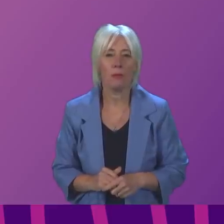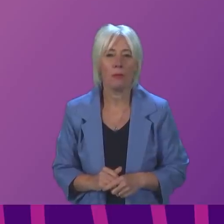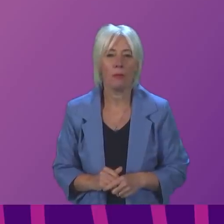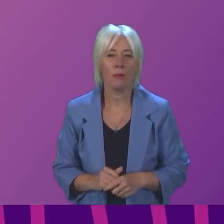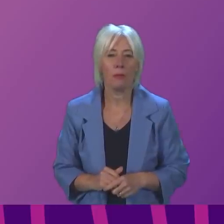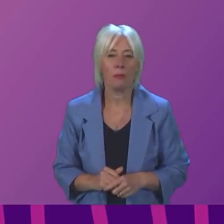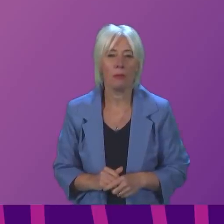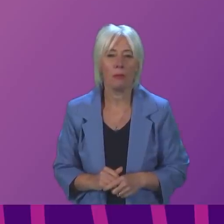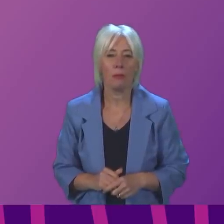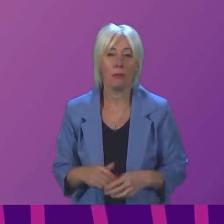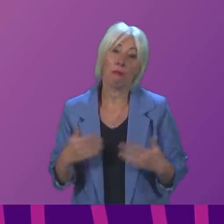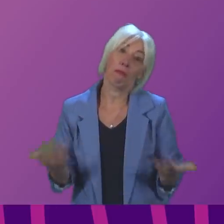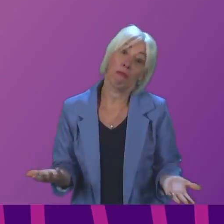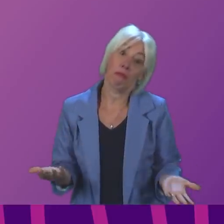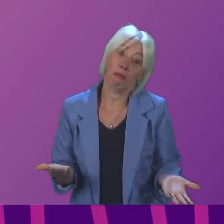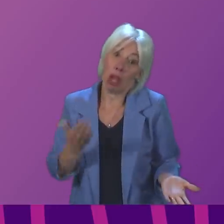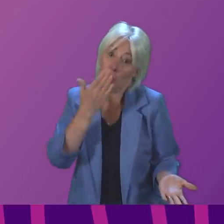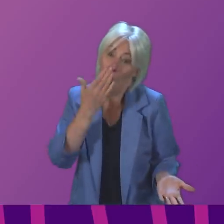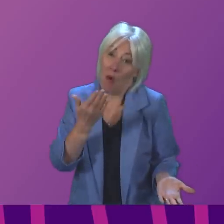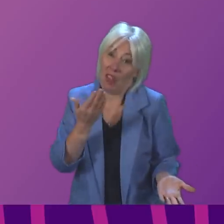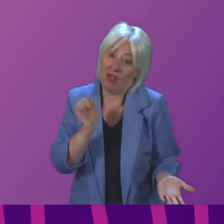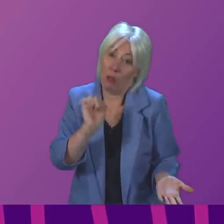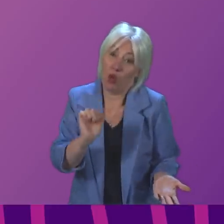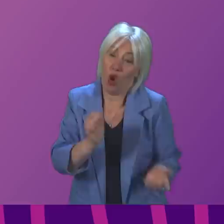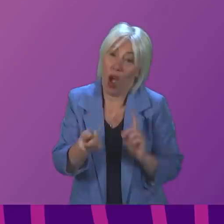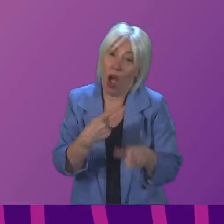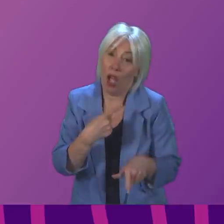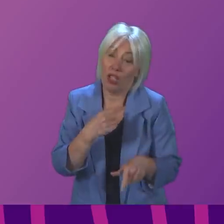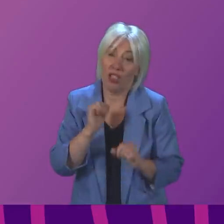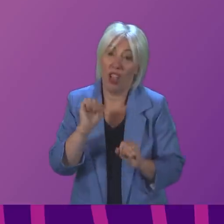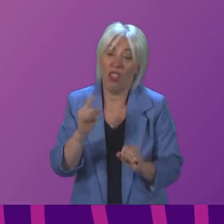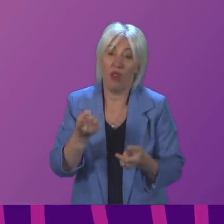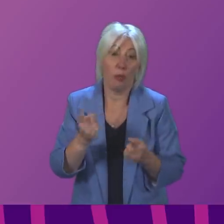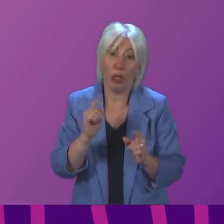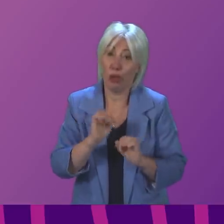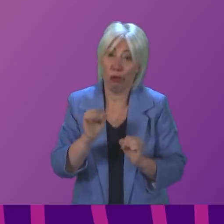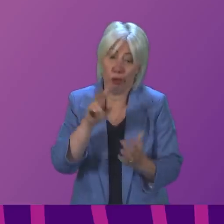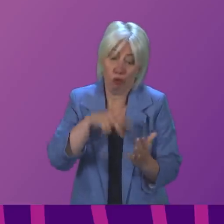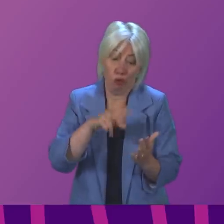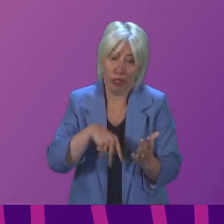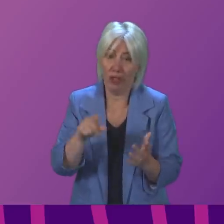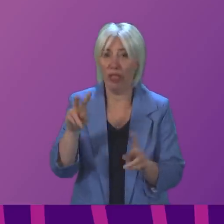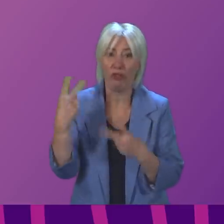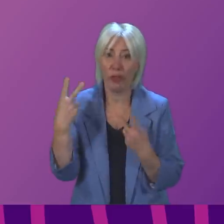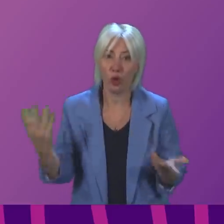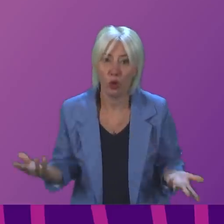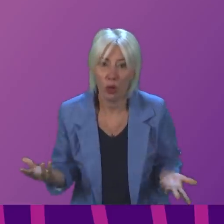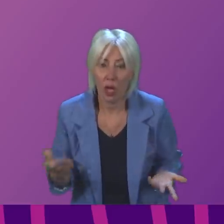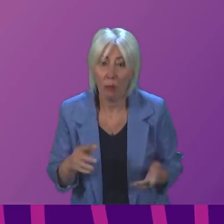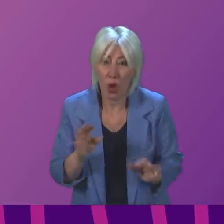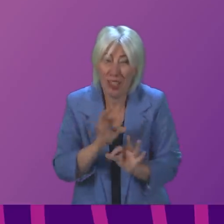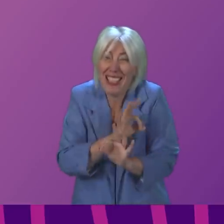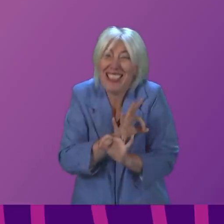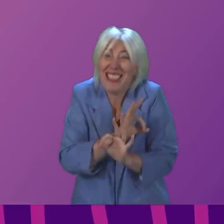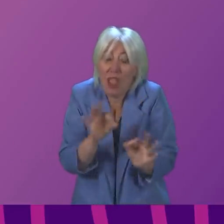Well, it is perfectly obvious from that answer that the First Minister has not read a word of the review because it does nothing,